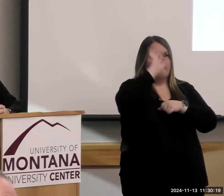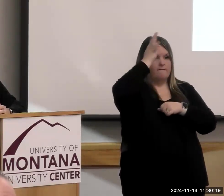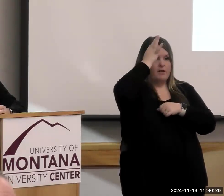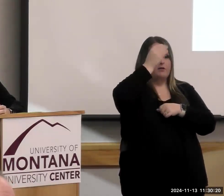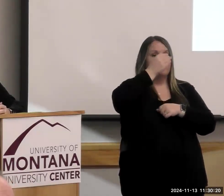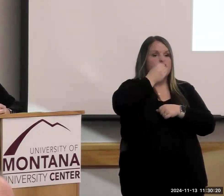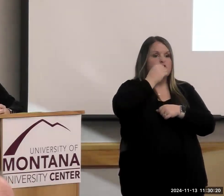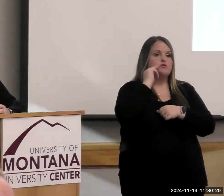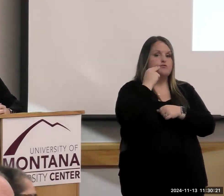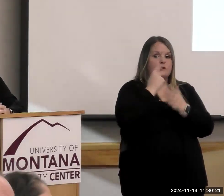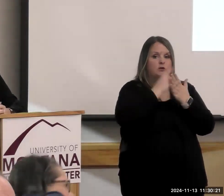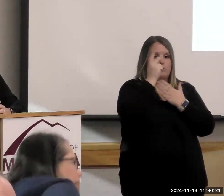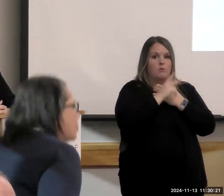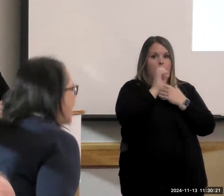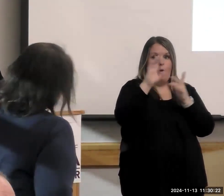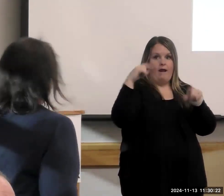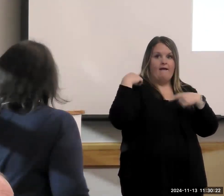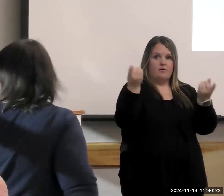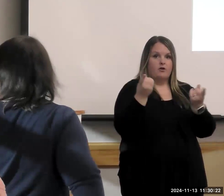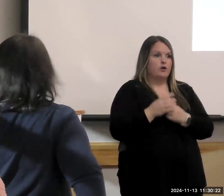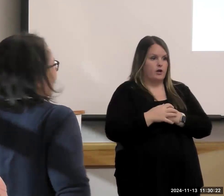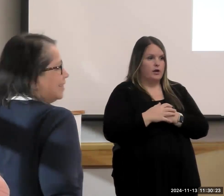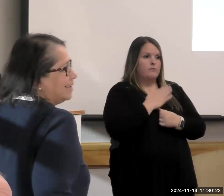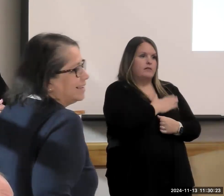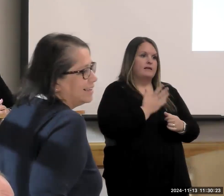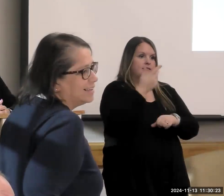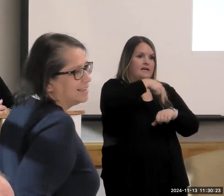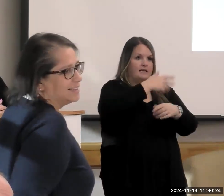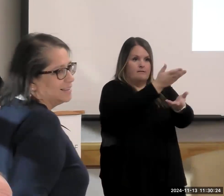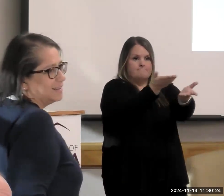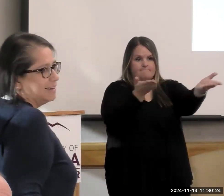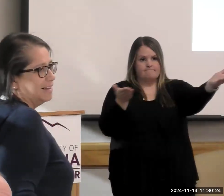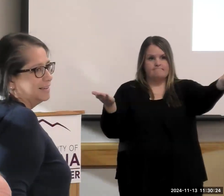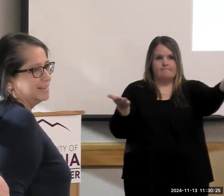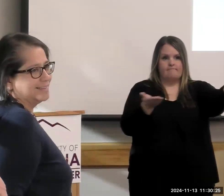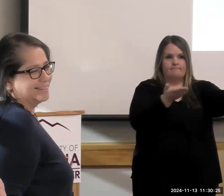program right now, or have ever, please stand up. There you go. Okay.